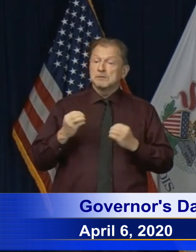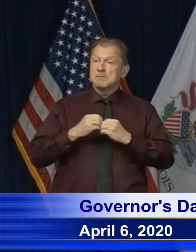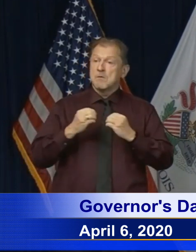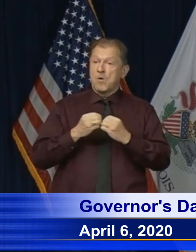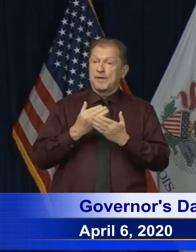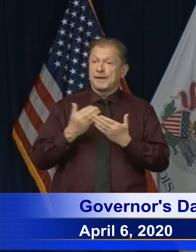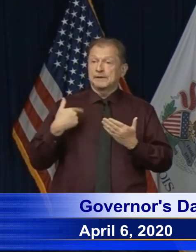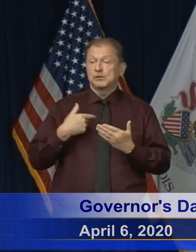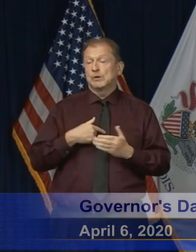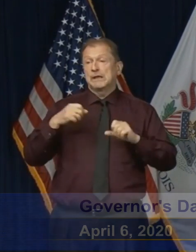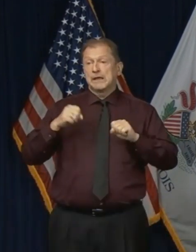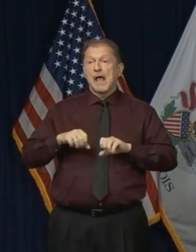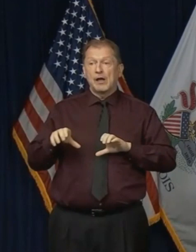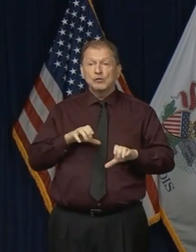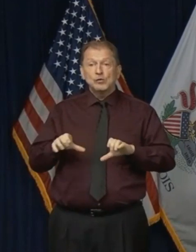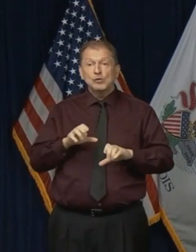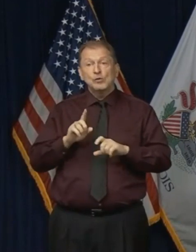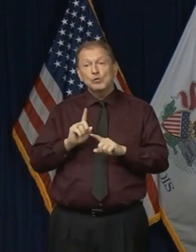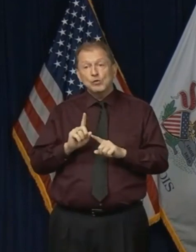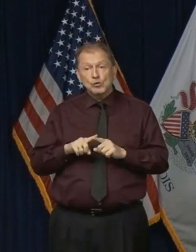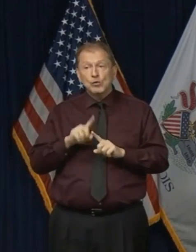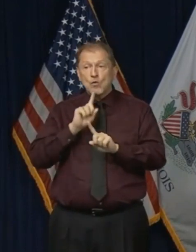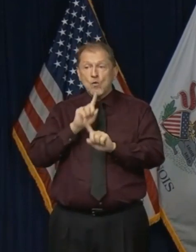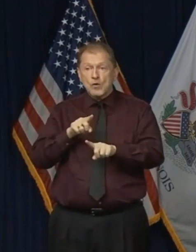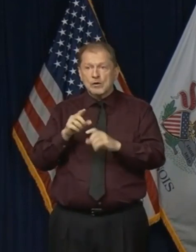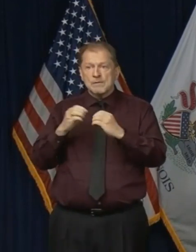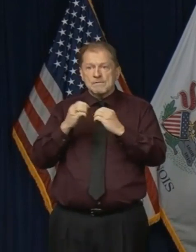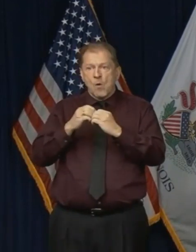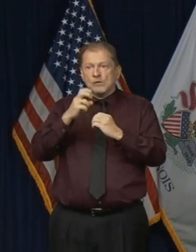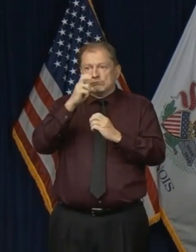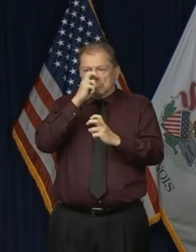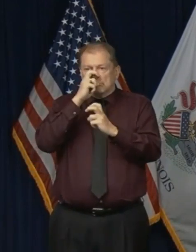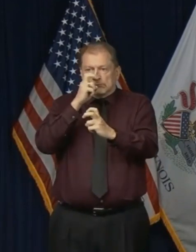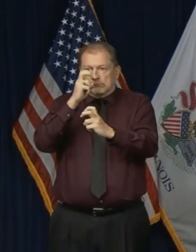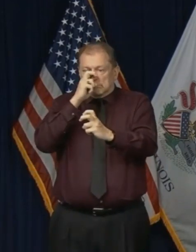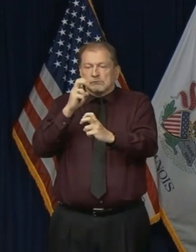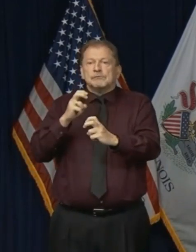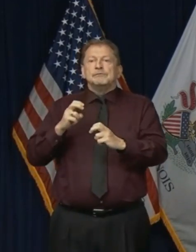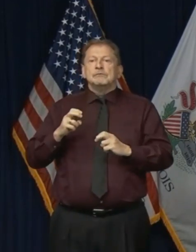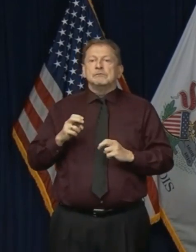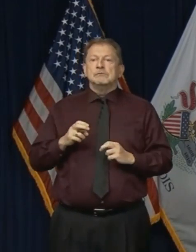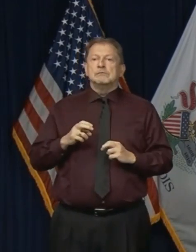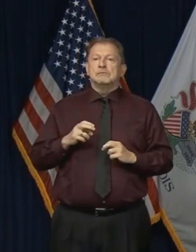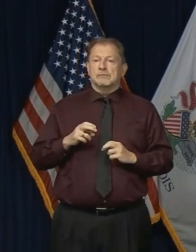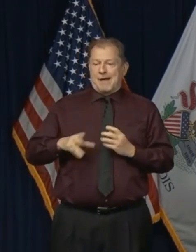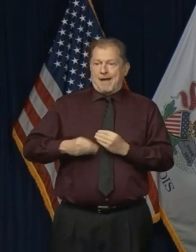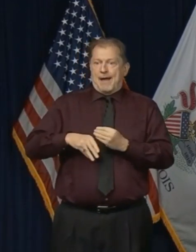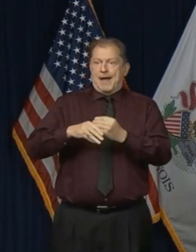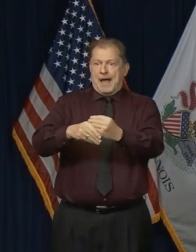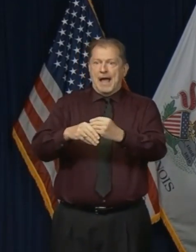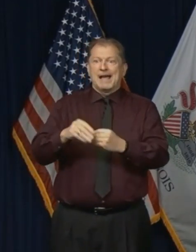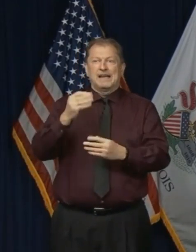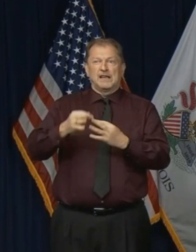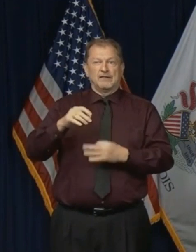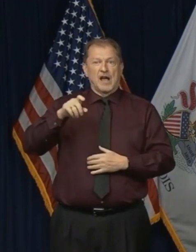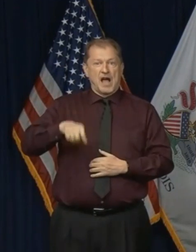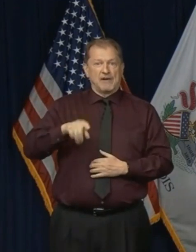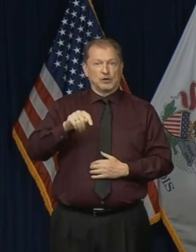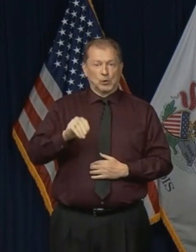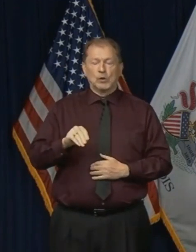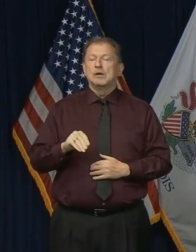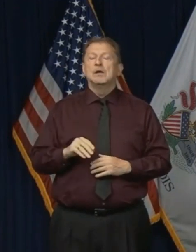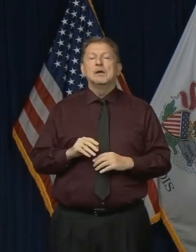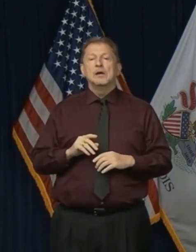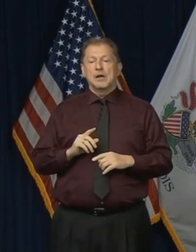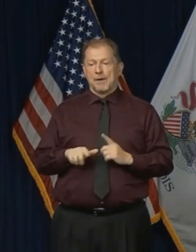do to, you know, to to limit people's gathering and conveying this virus to one another. And we, of course,